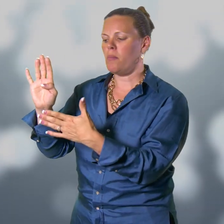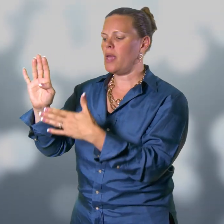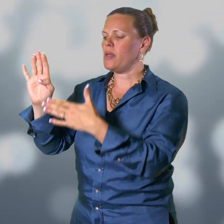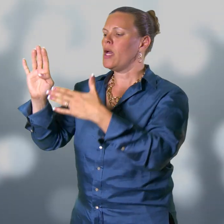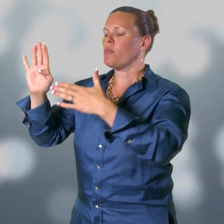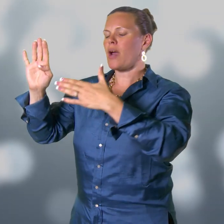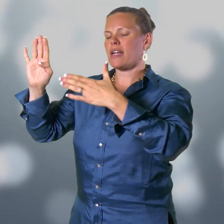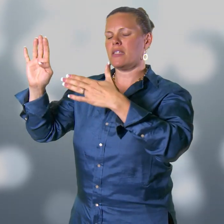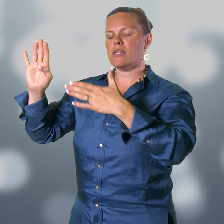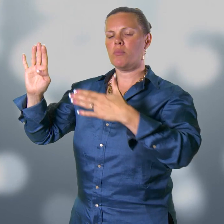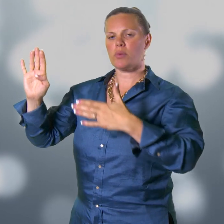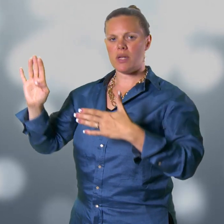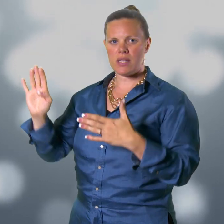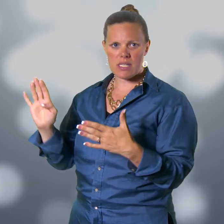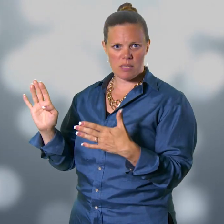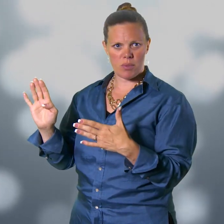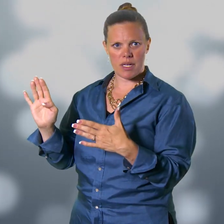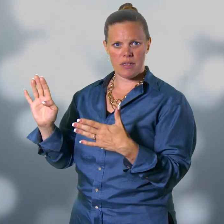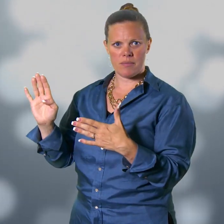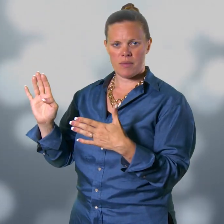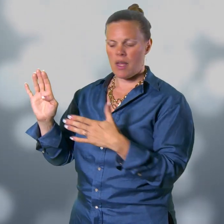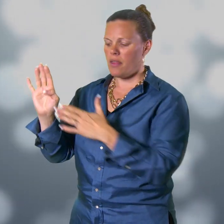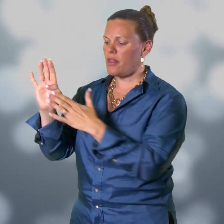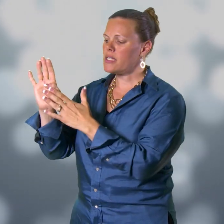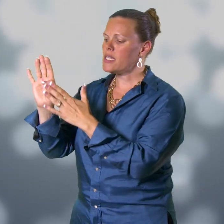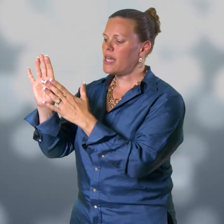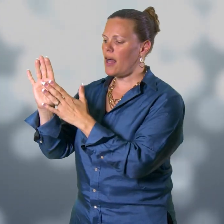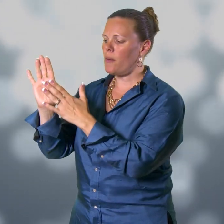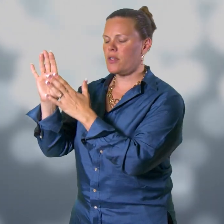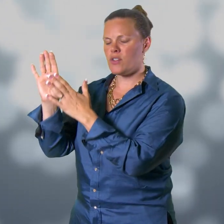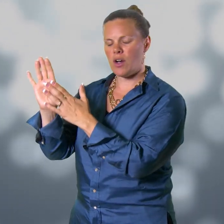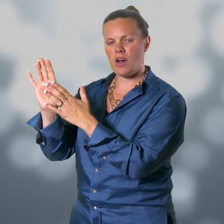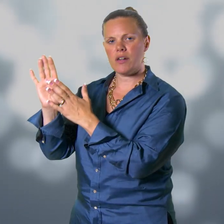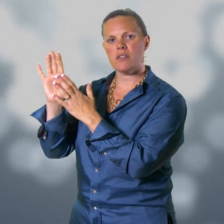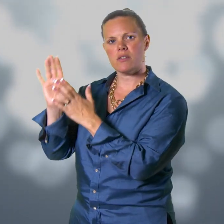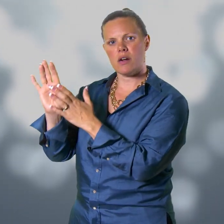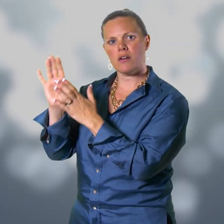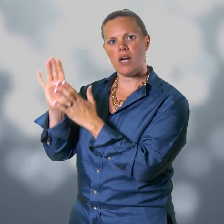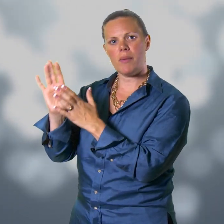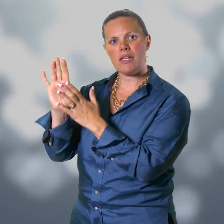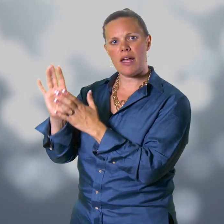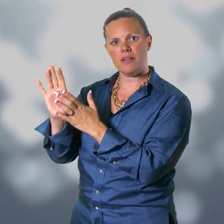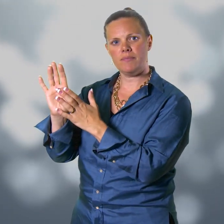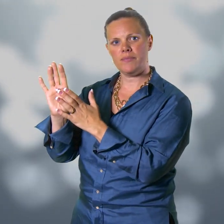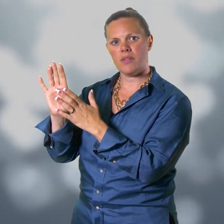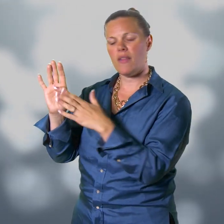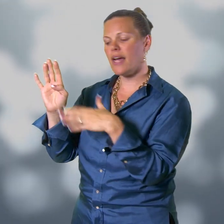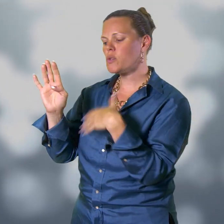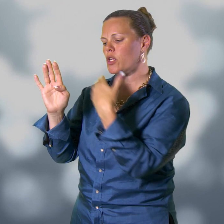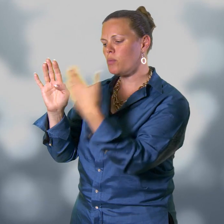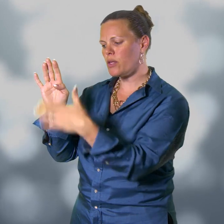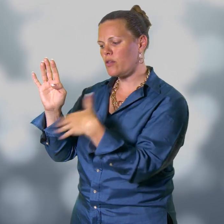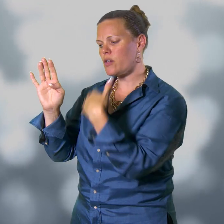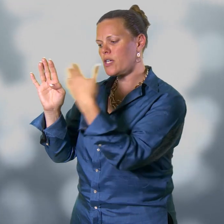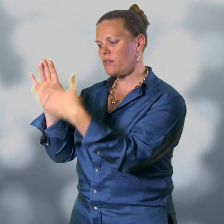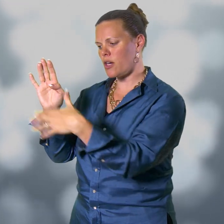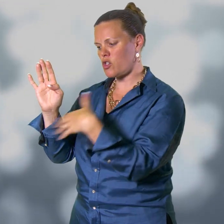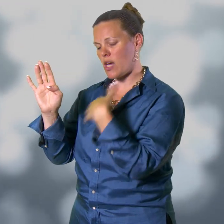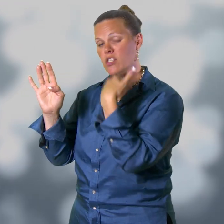Maybe practice breathing deeply, things that help the dog start calming down. And that's where you build their self-care strategies.